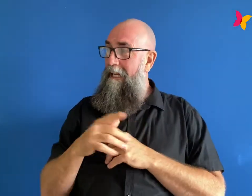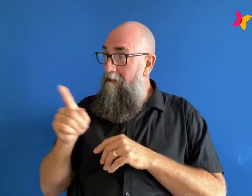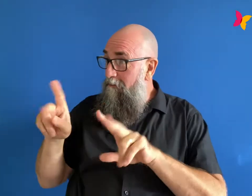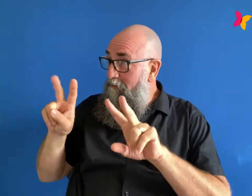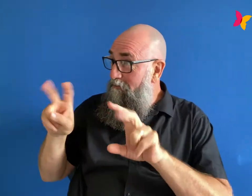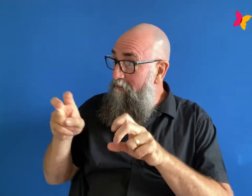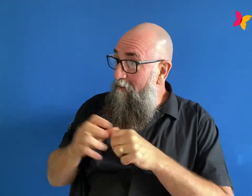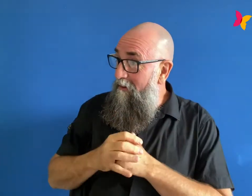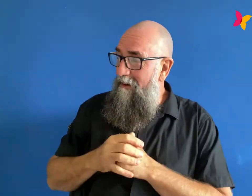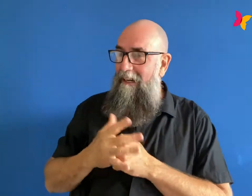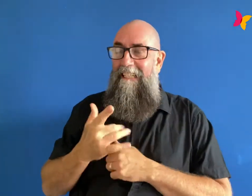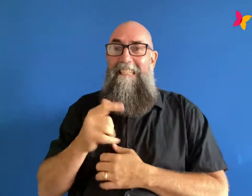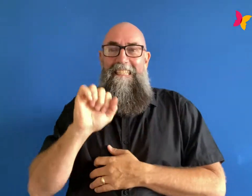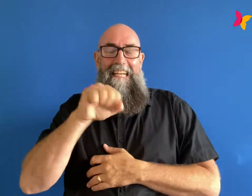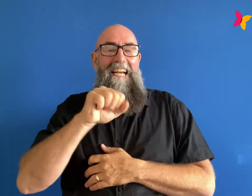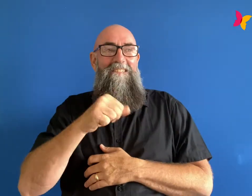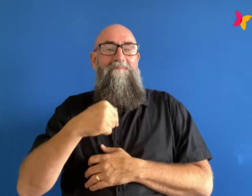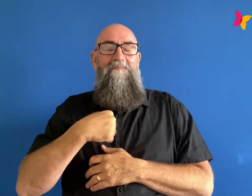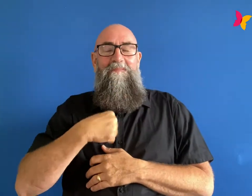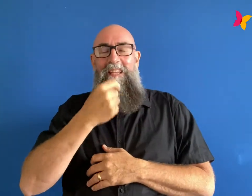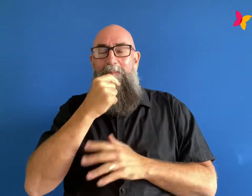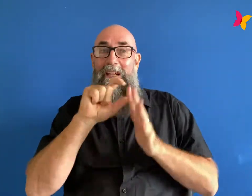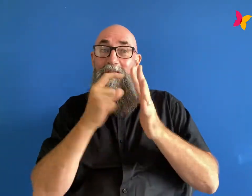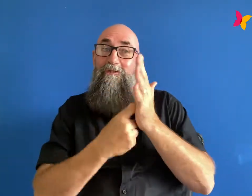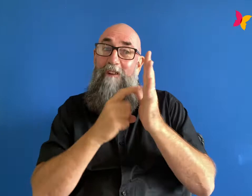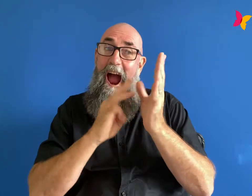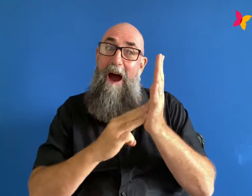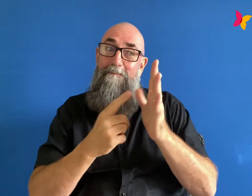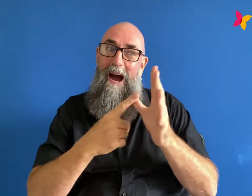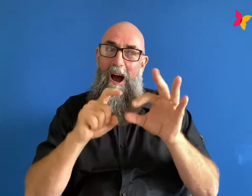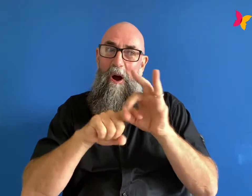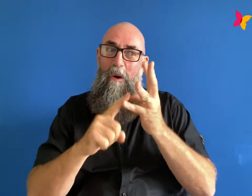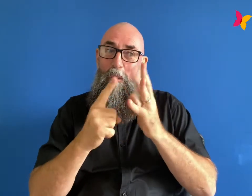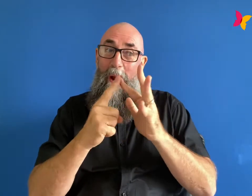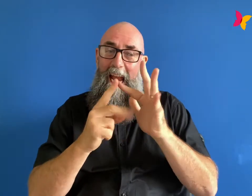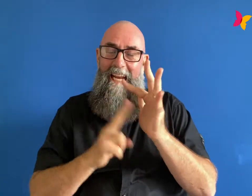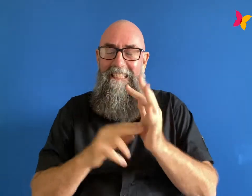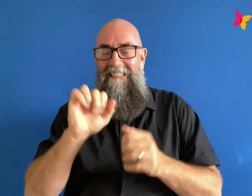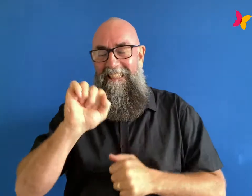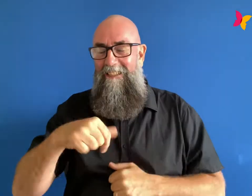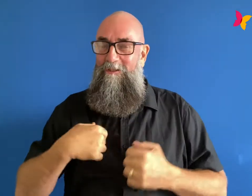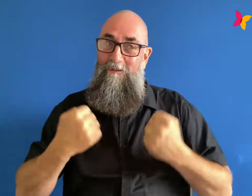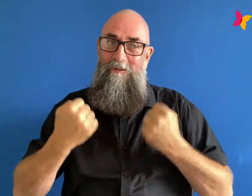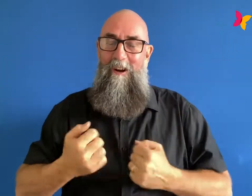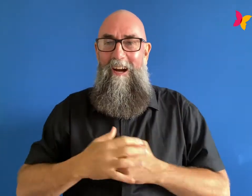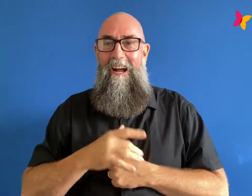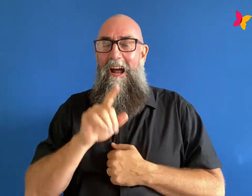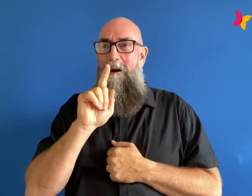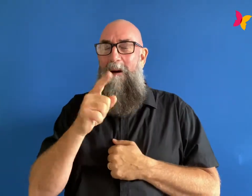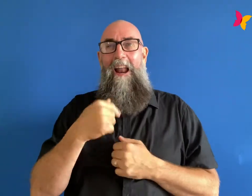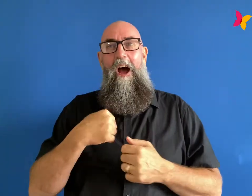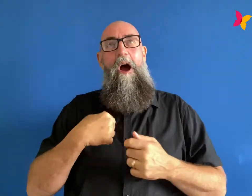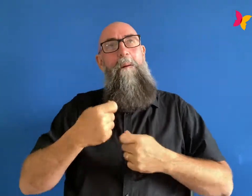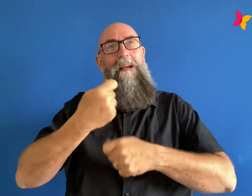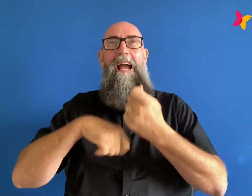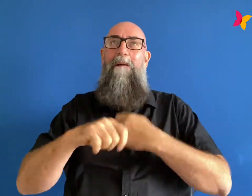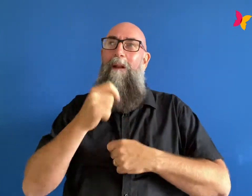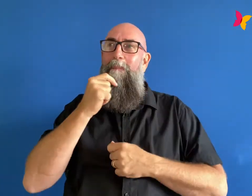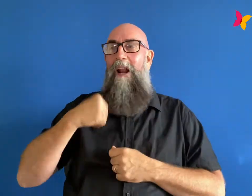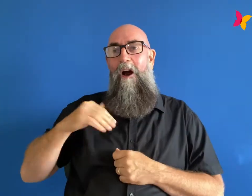it was kind of like oh whatever and then when i actually started to have things in my life that i was sensitive about it definitely became more of a triggering